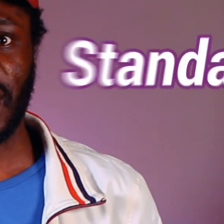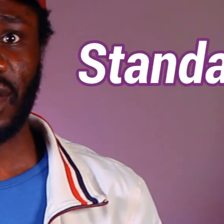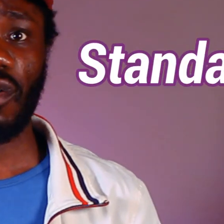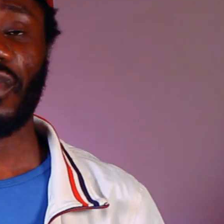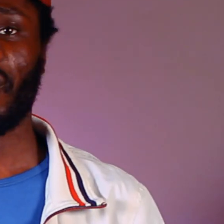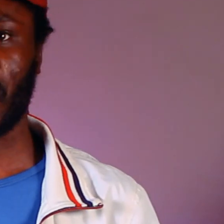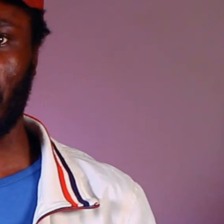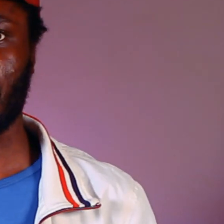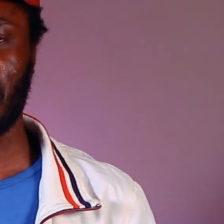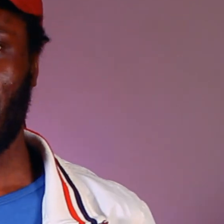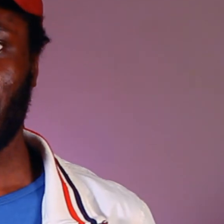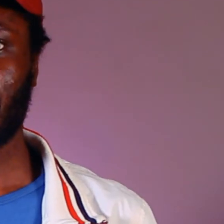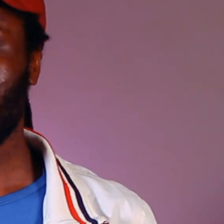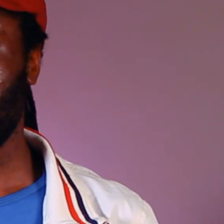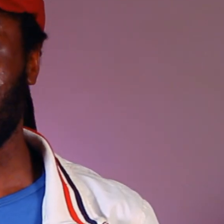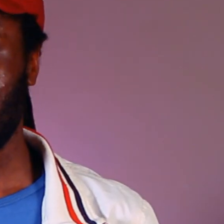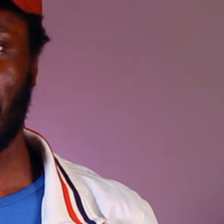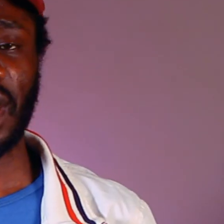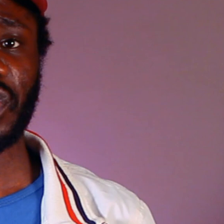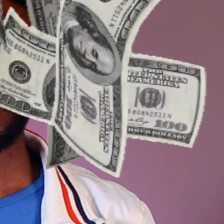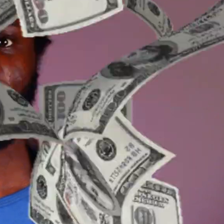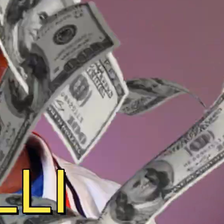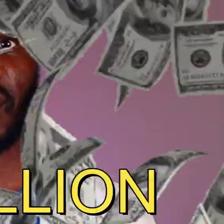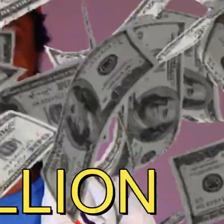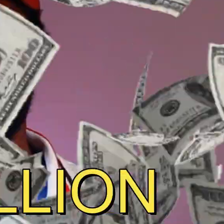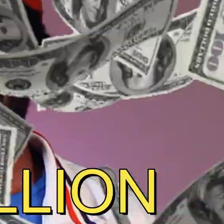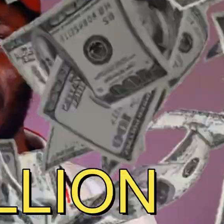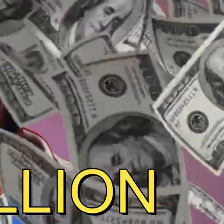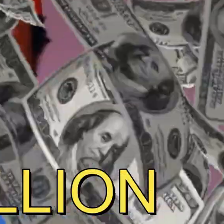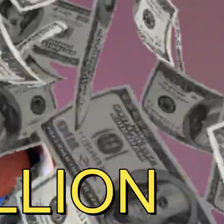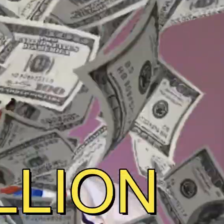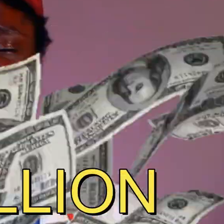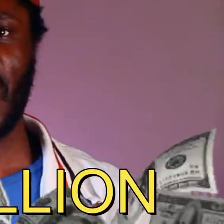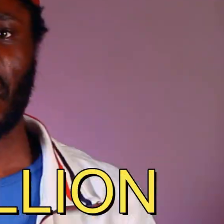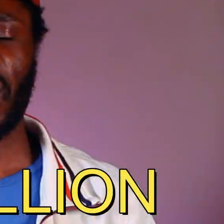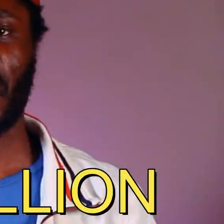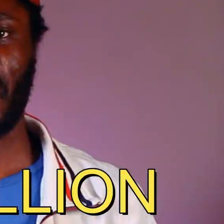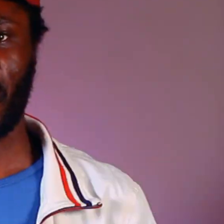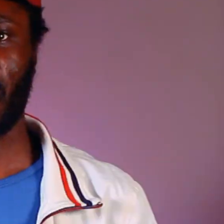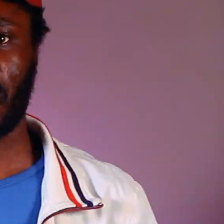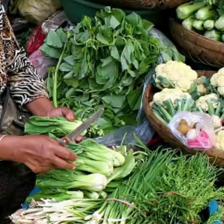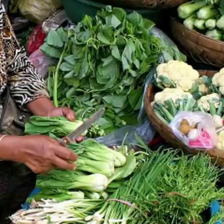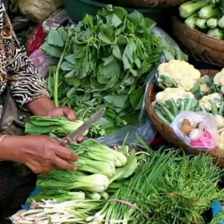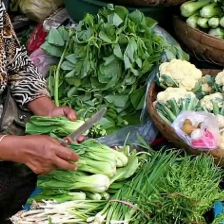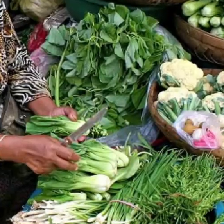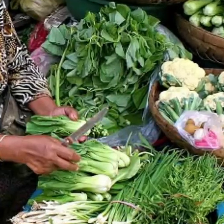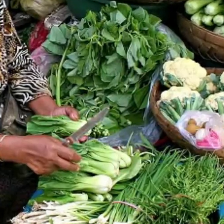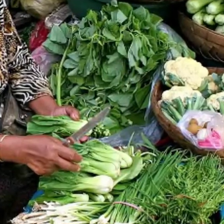quality standard of vegetables. As a result of that, the country lost about 30 million US dollars annual revenue.